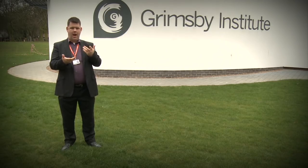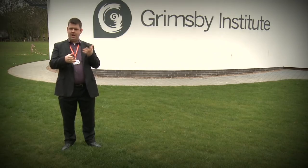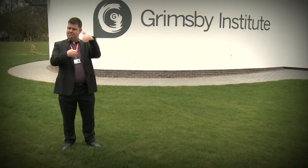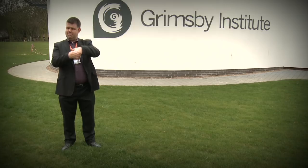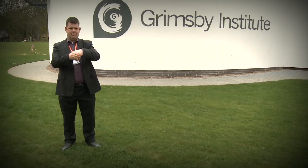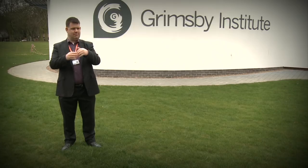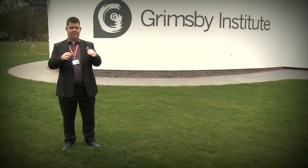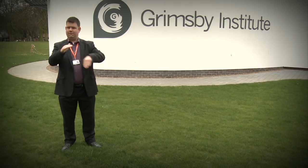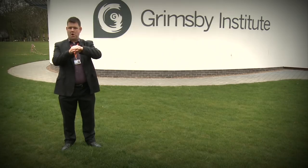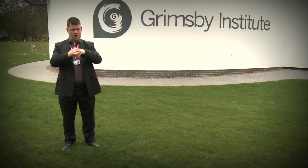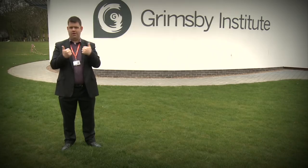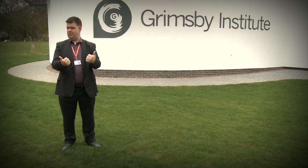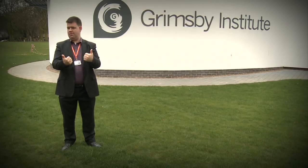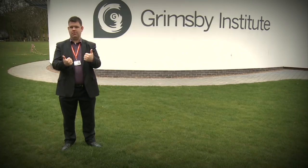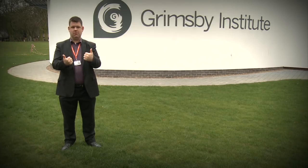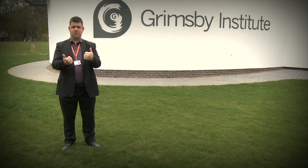I feel really included in everything.